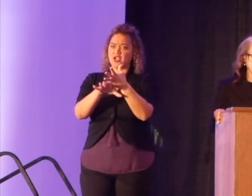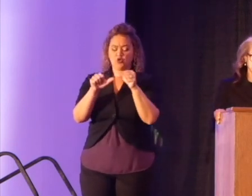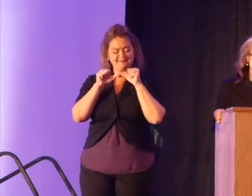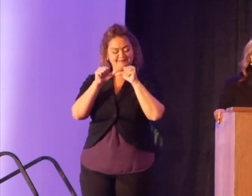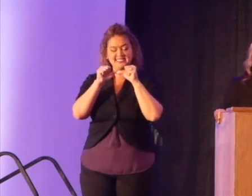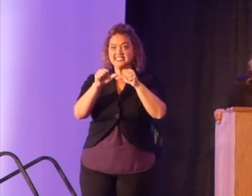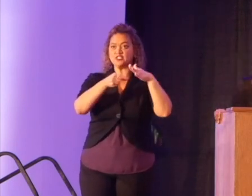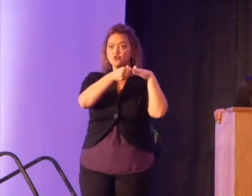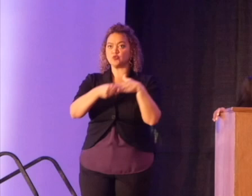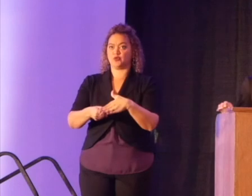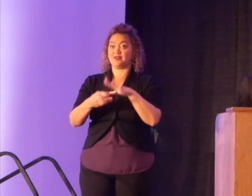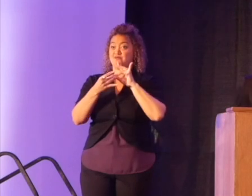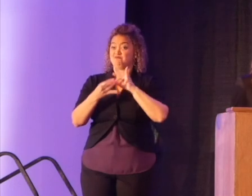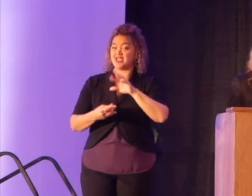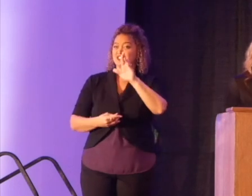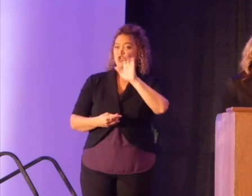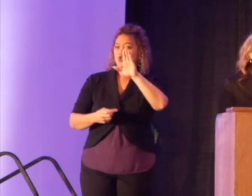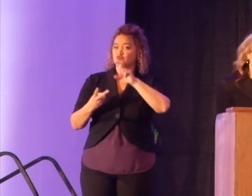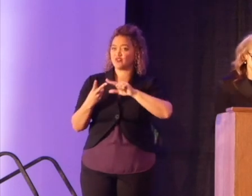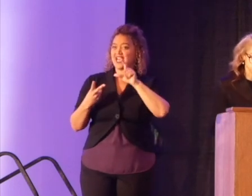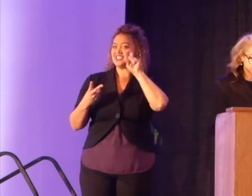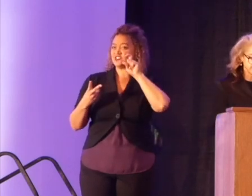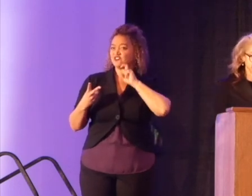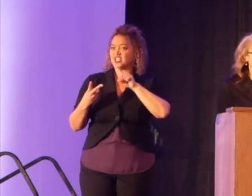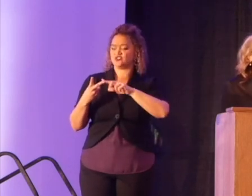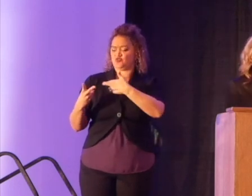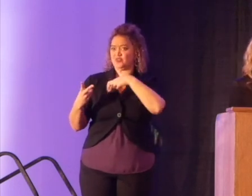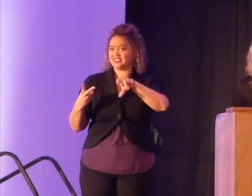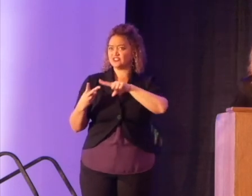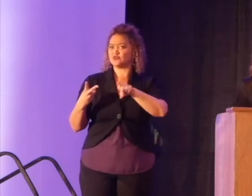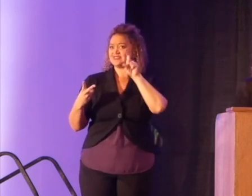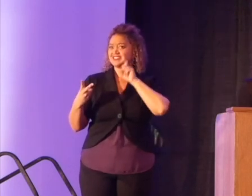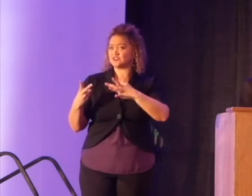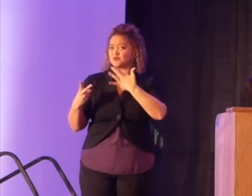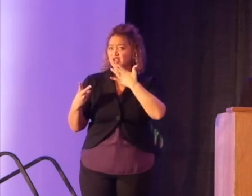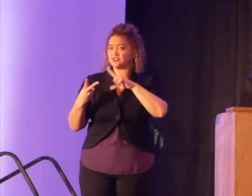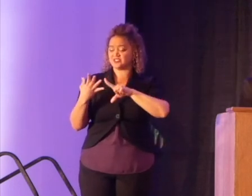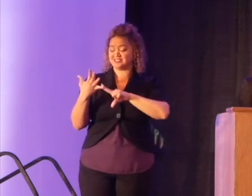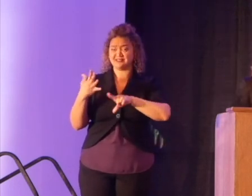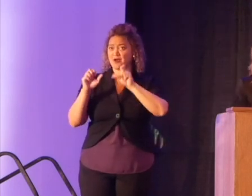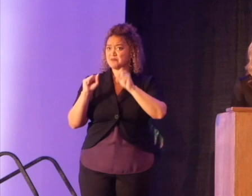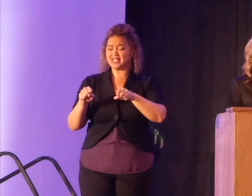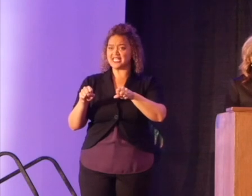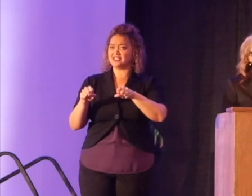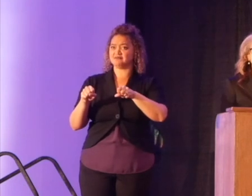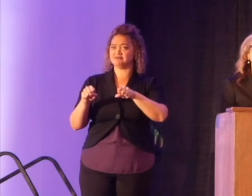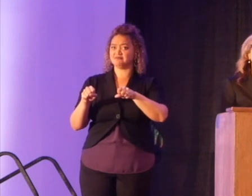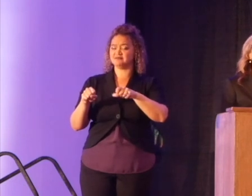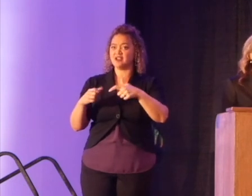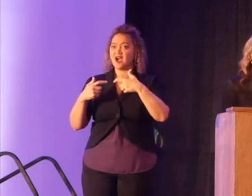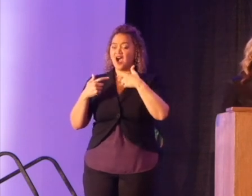oppression based on race, gender, religion, sexual orientation, and ability. I